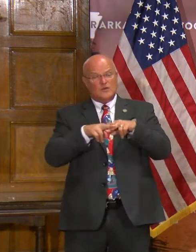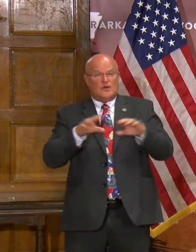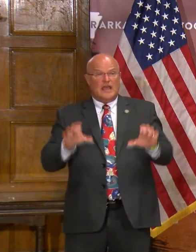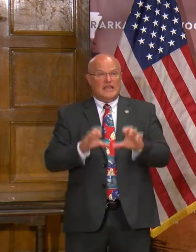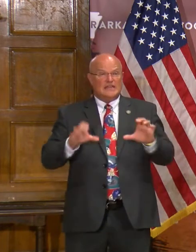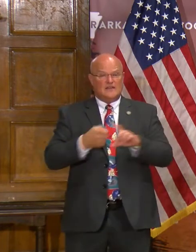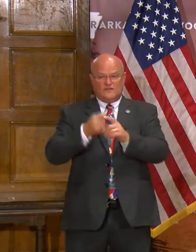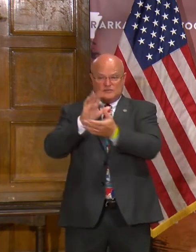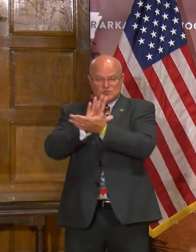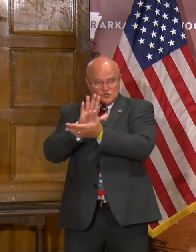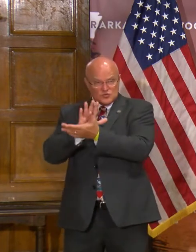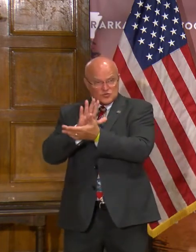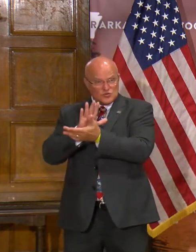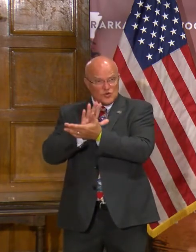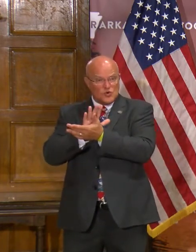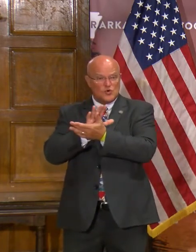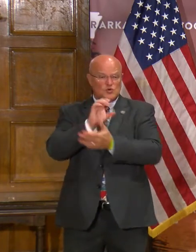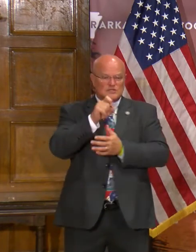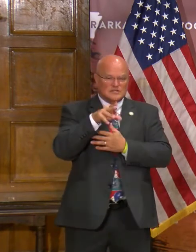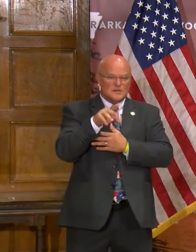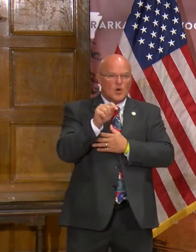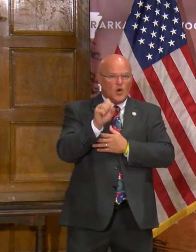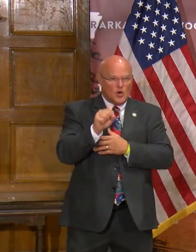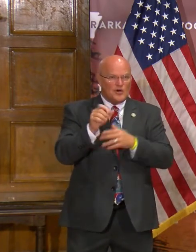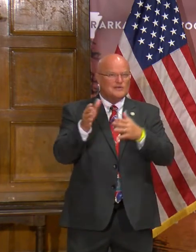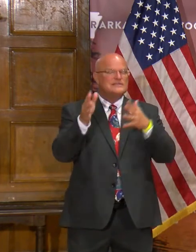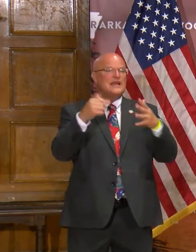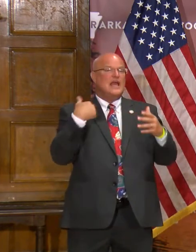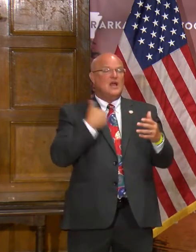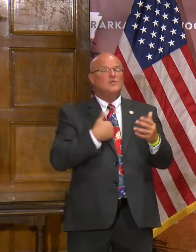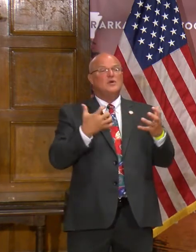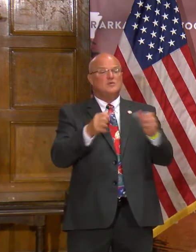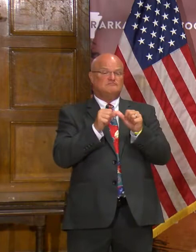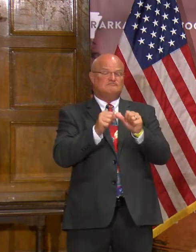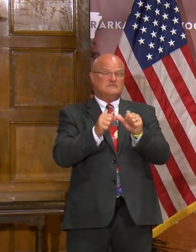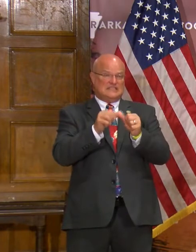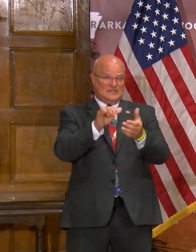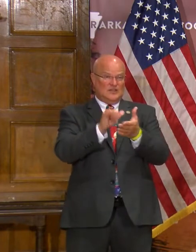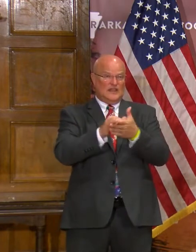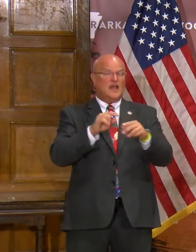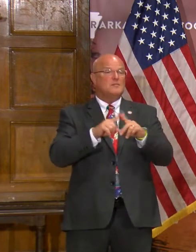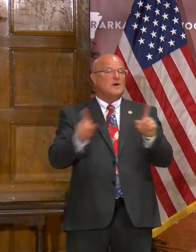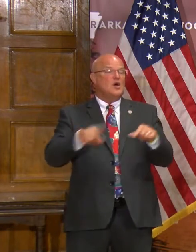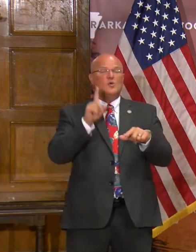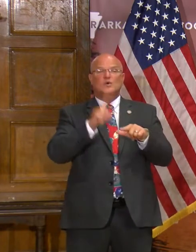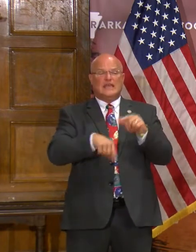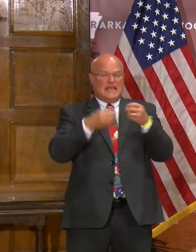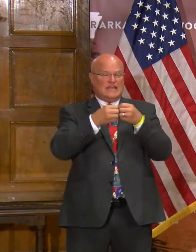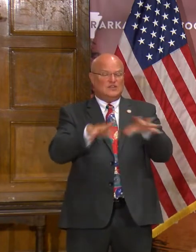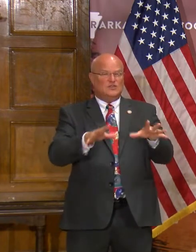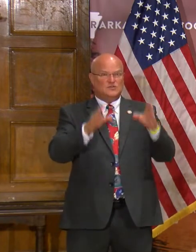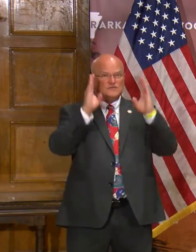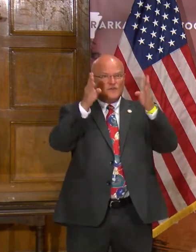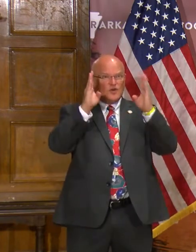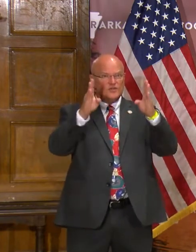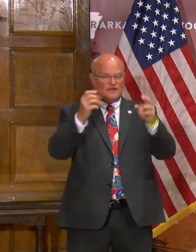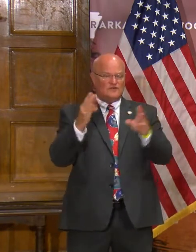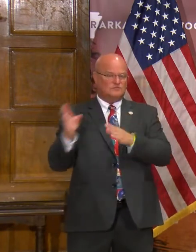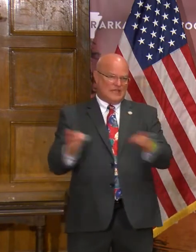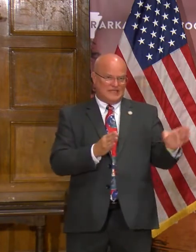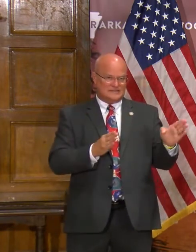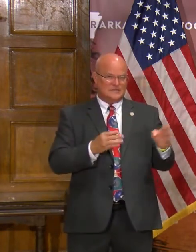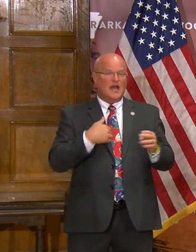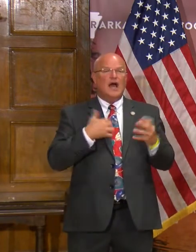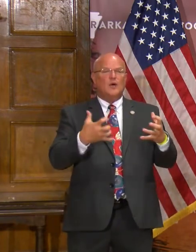activity from school to sports. And we want to continue that, but we can't lose focus of our strategy. So